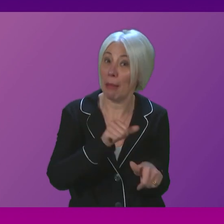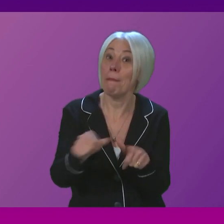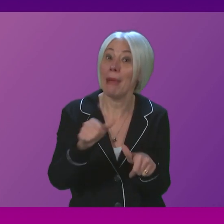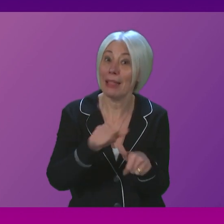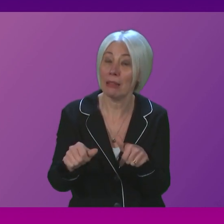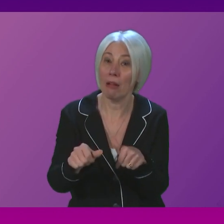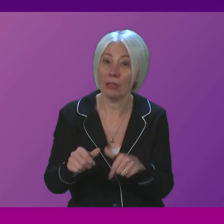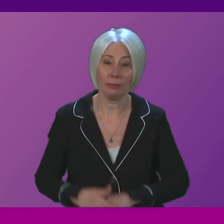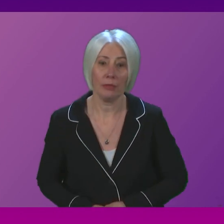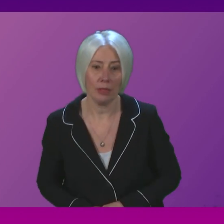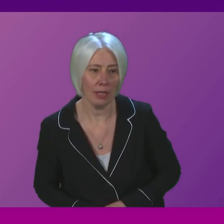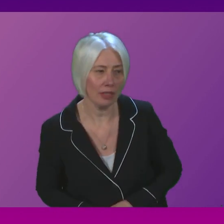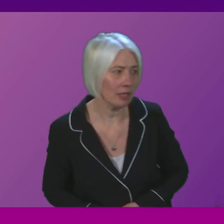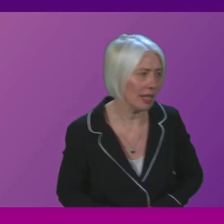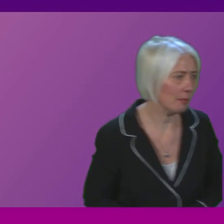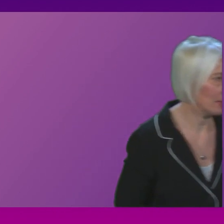Alexander Stewart